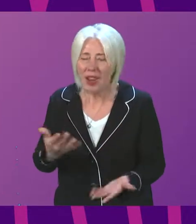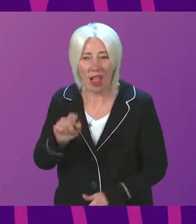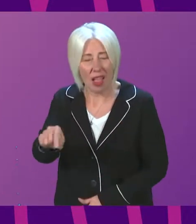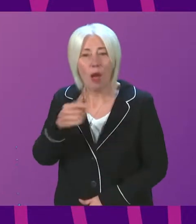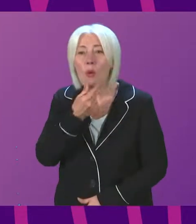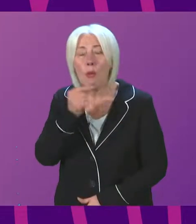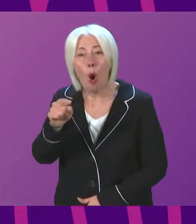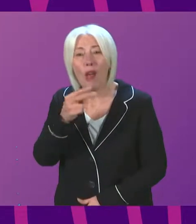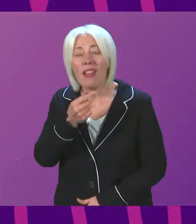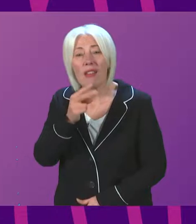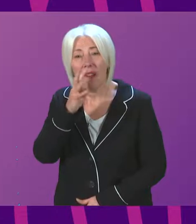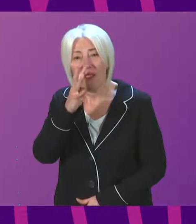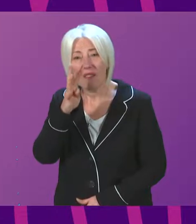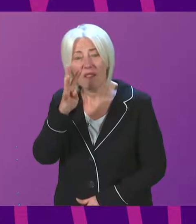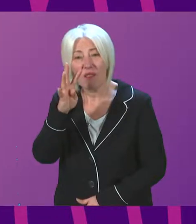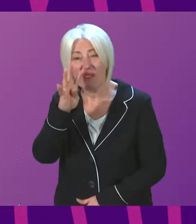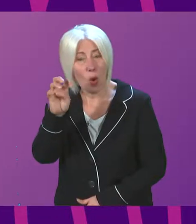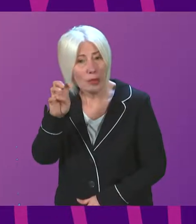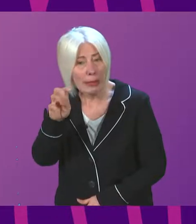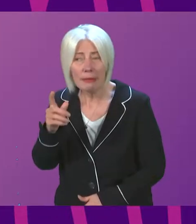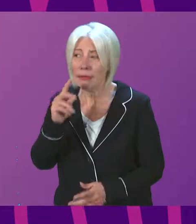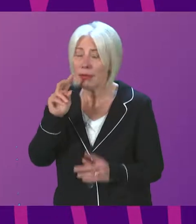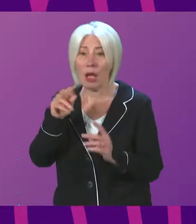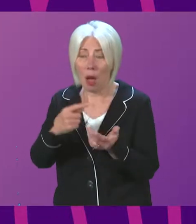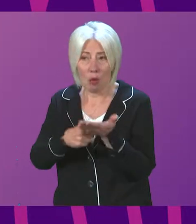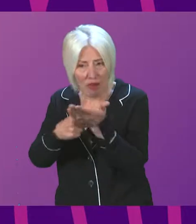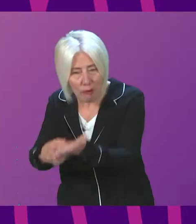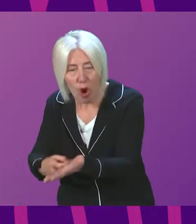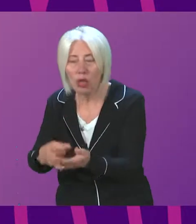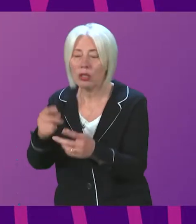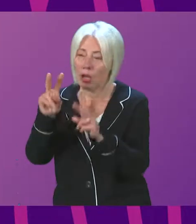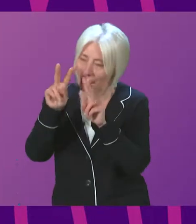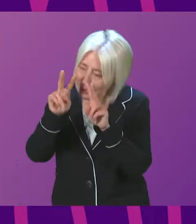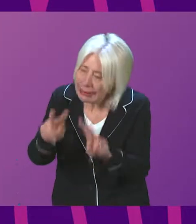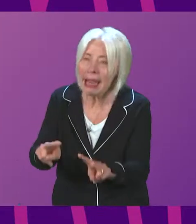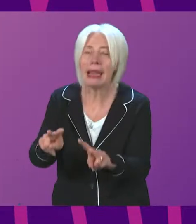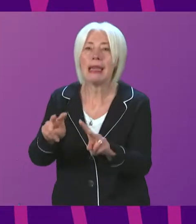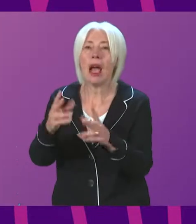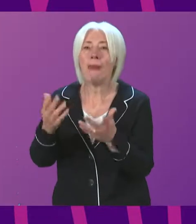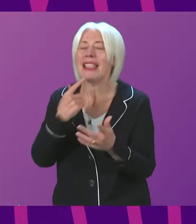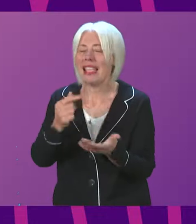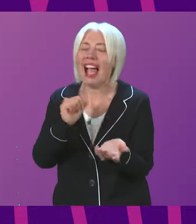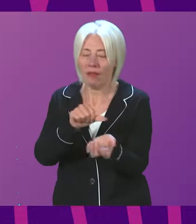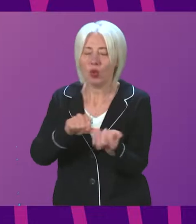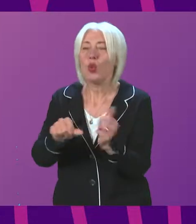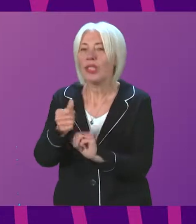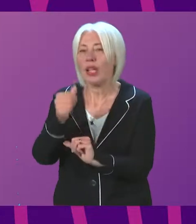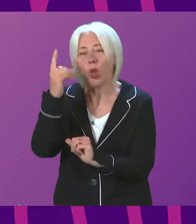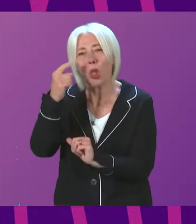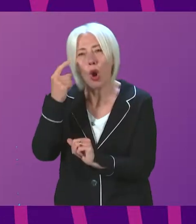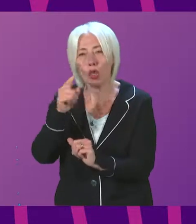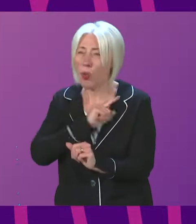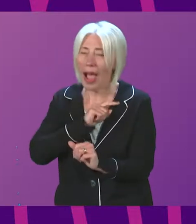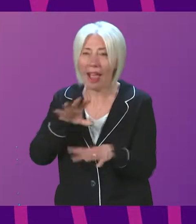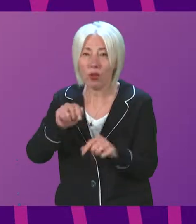-year-old who has been referred, who has been seen and who is now reporting suicidal thoughts have to start from the beginning again? First